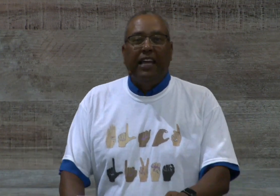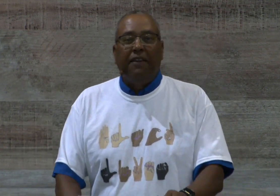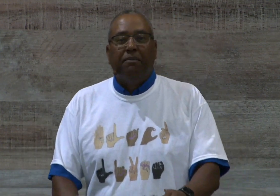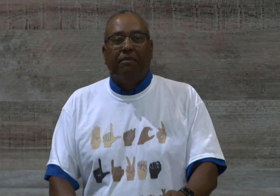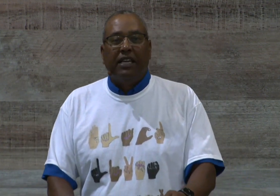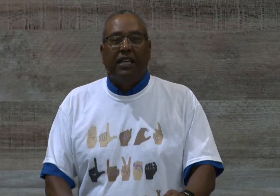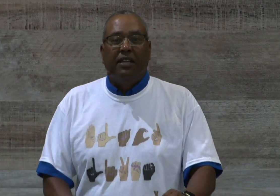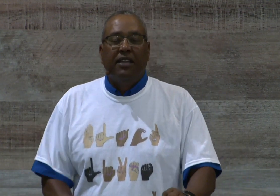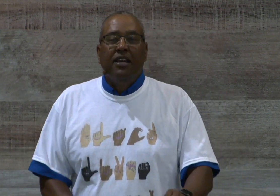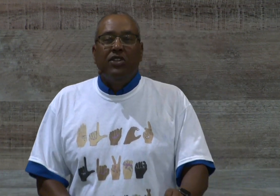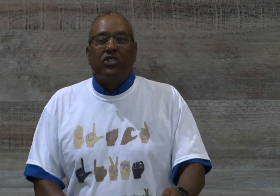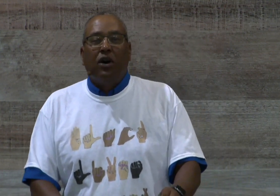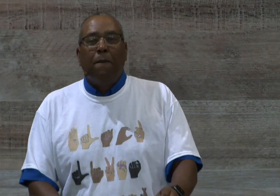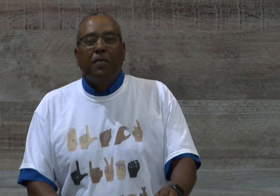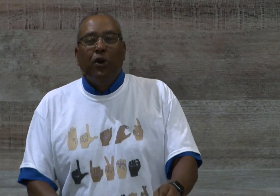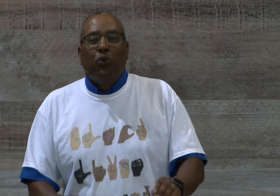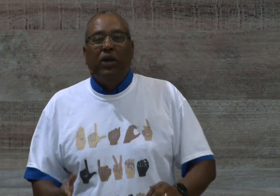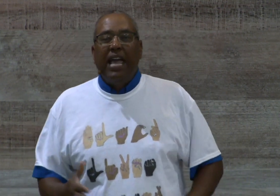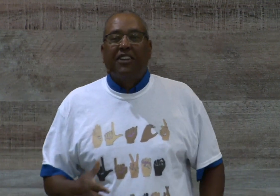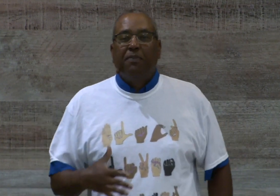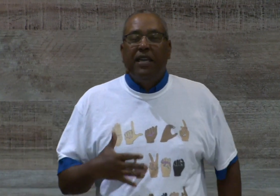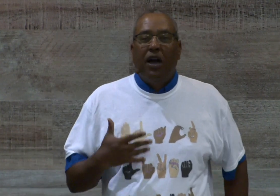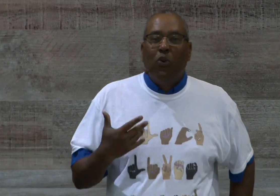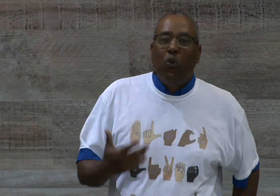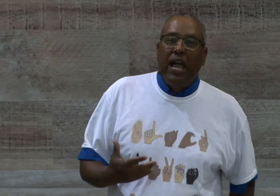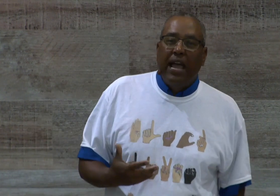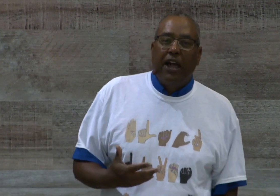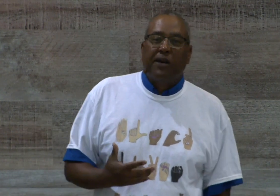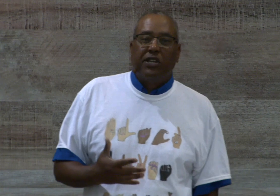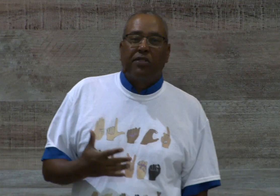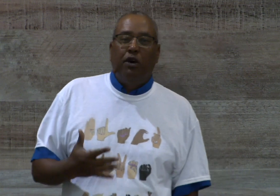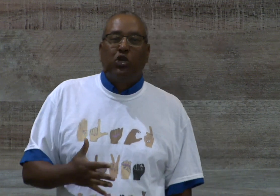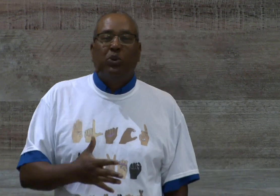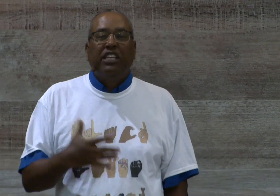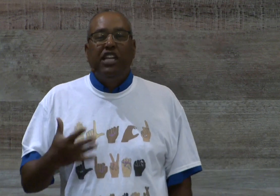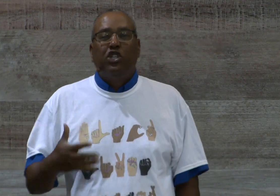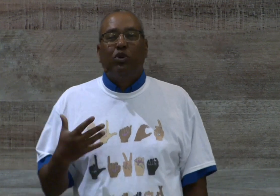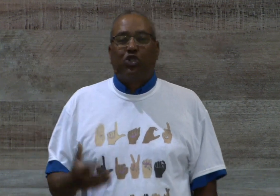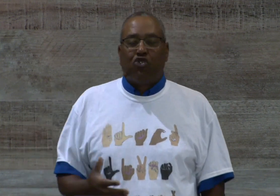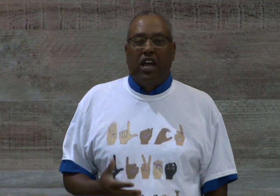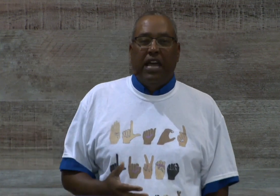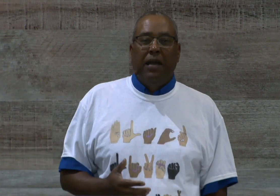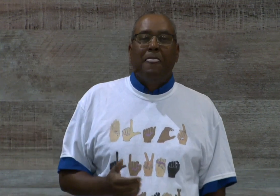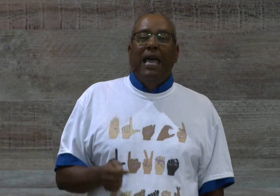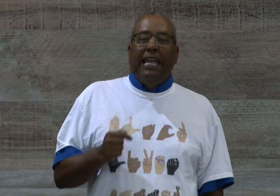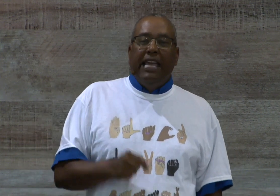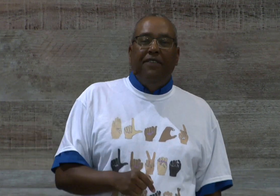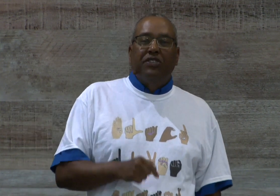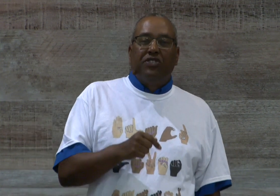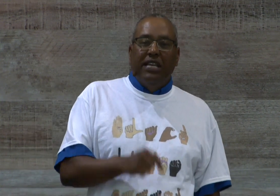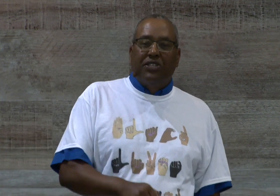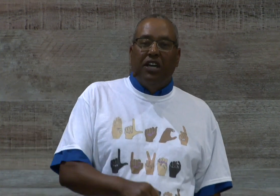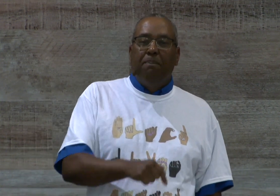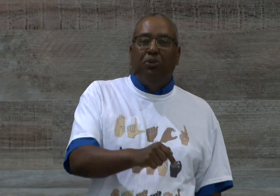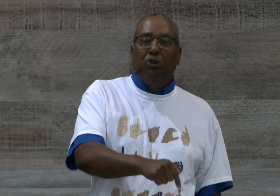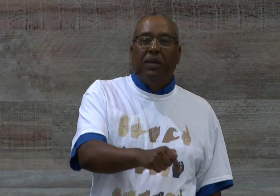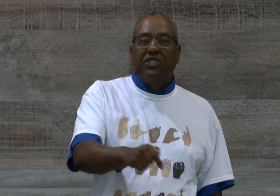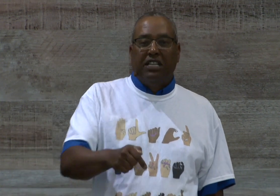Amen. So, we have to be aware, because there are those who would lead you astray, even in some pulpits in